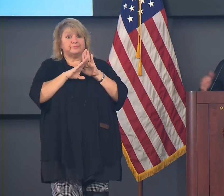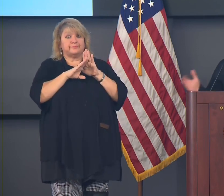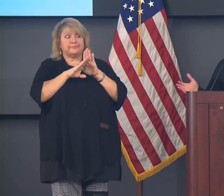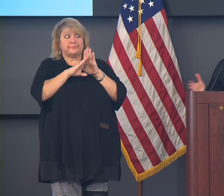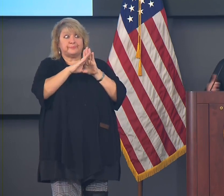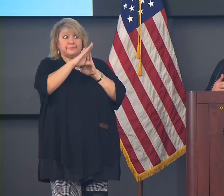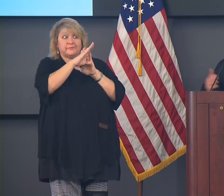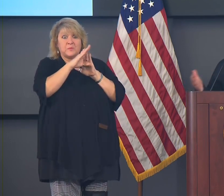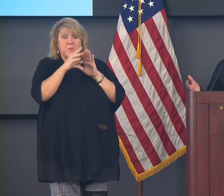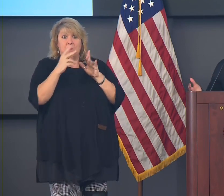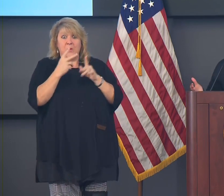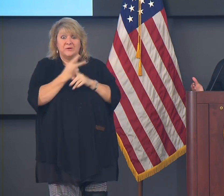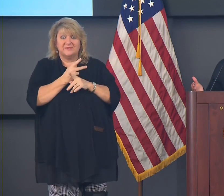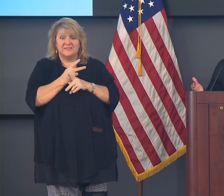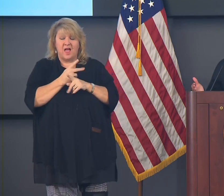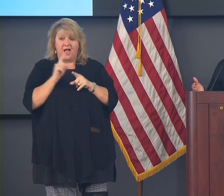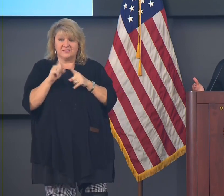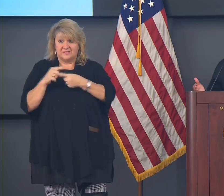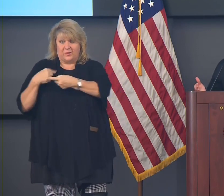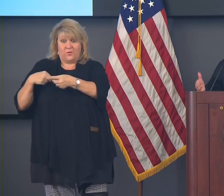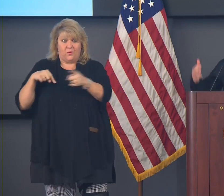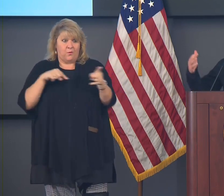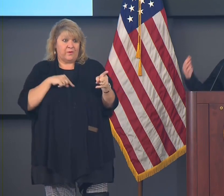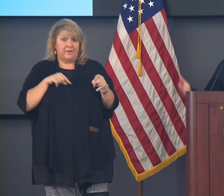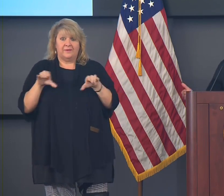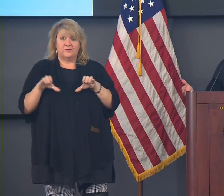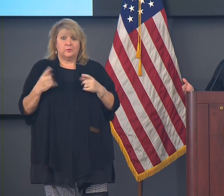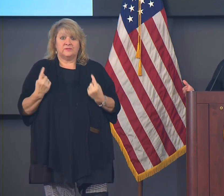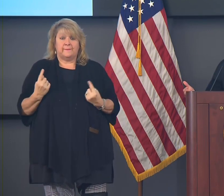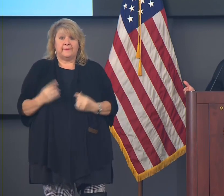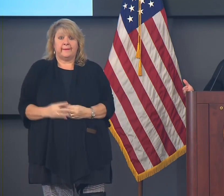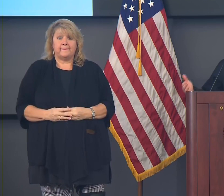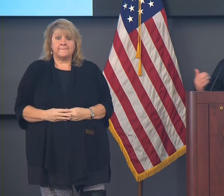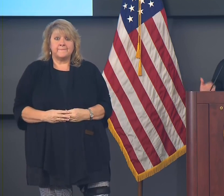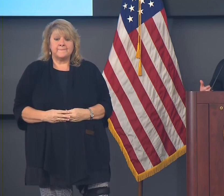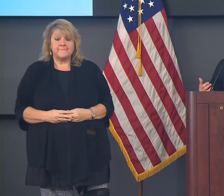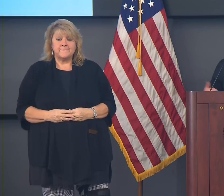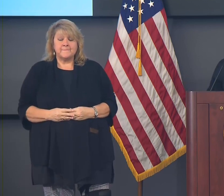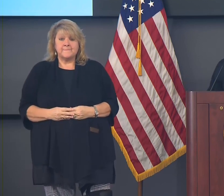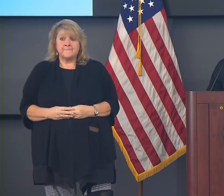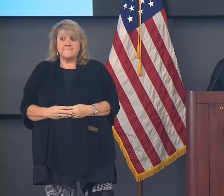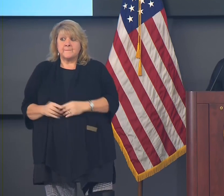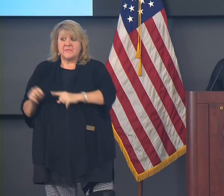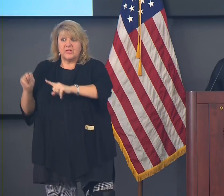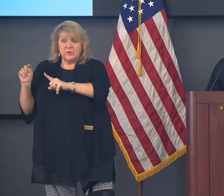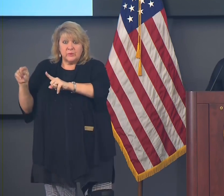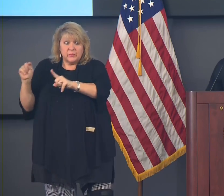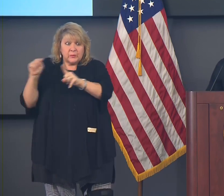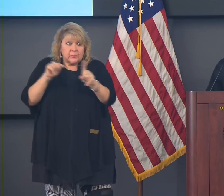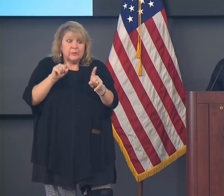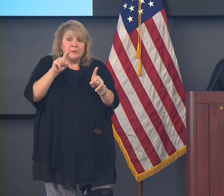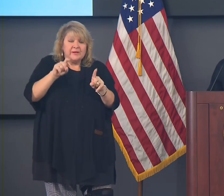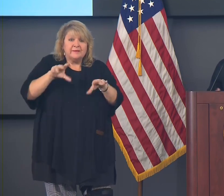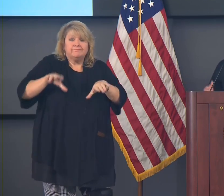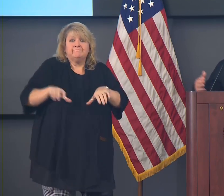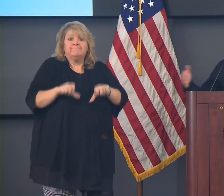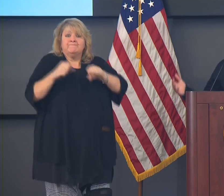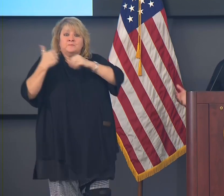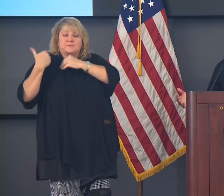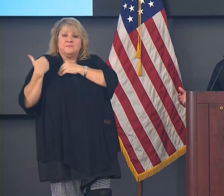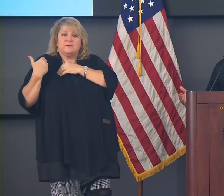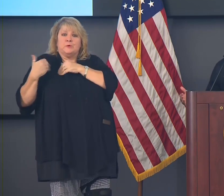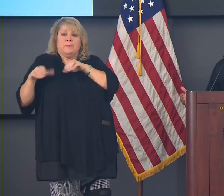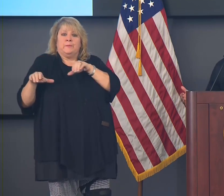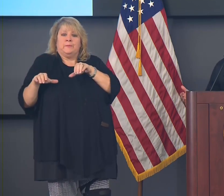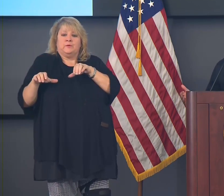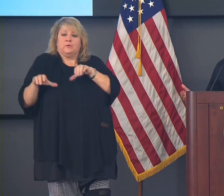that people need to act responsibly on their own as well. So I don't know how much more